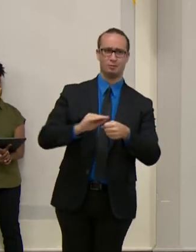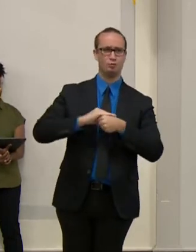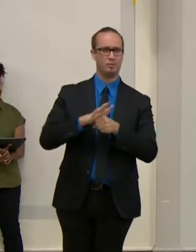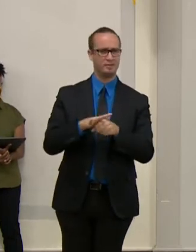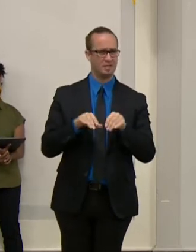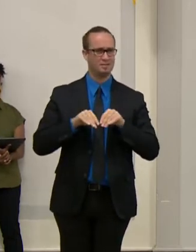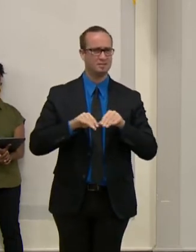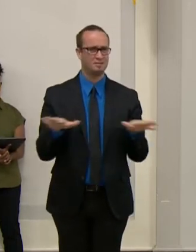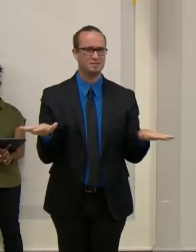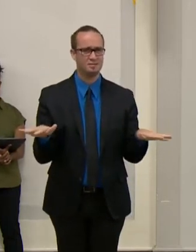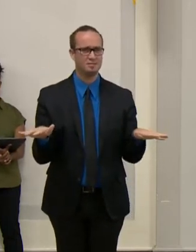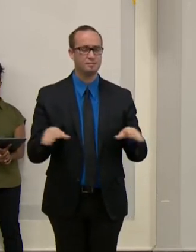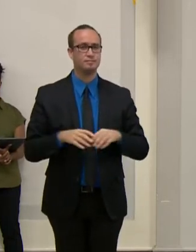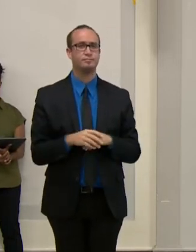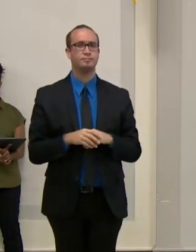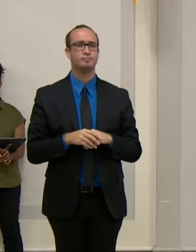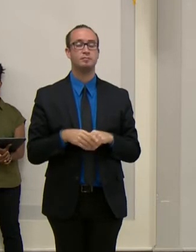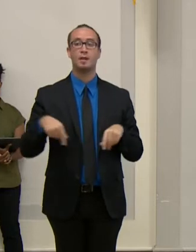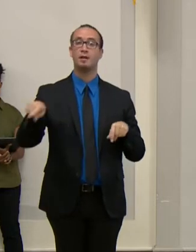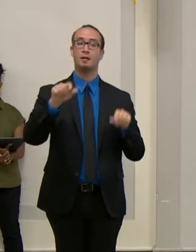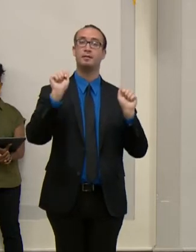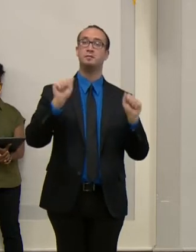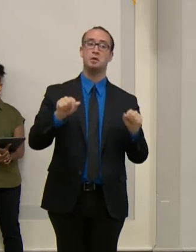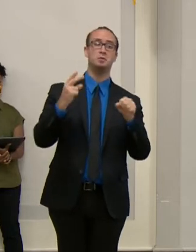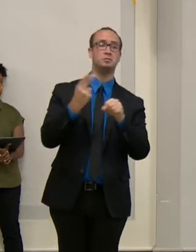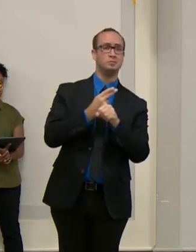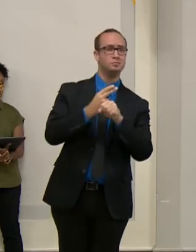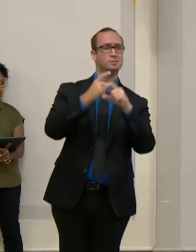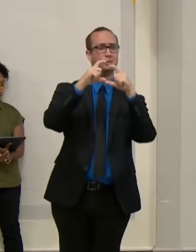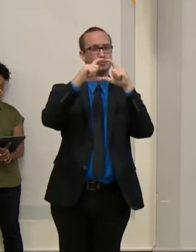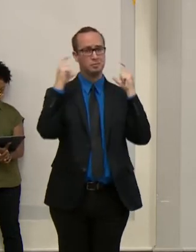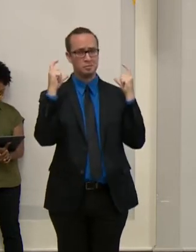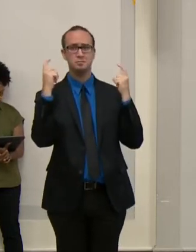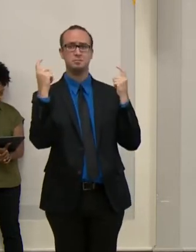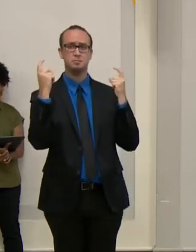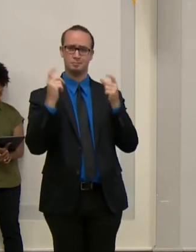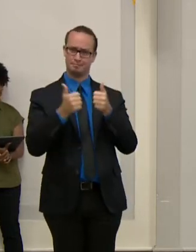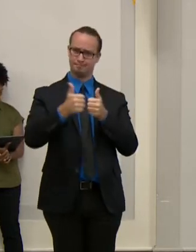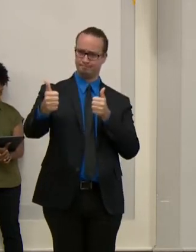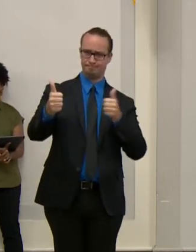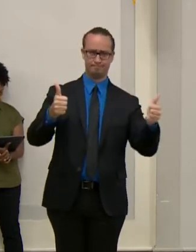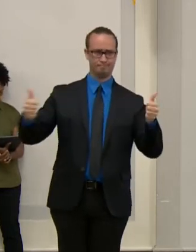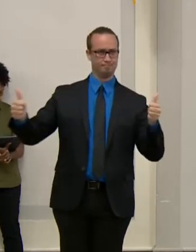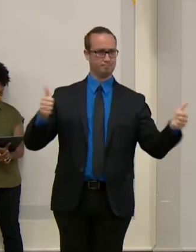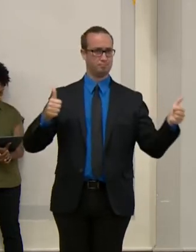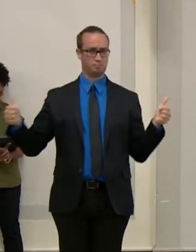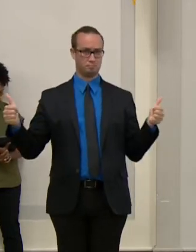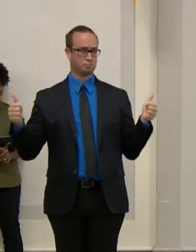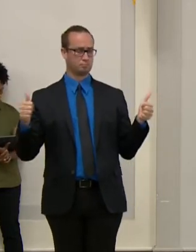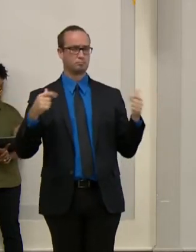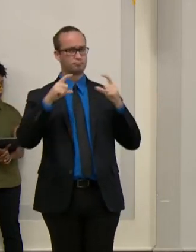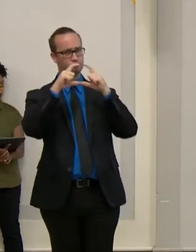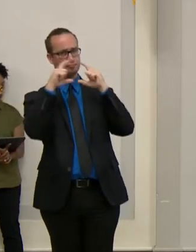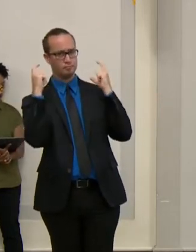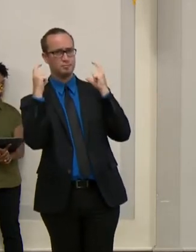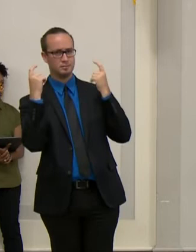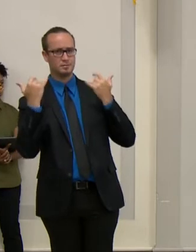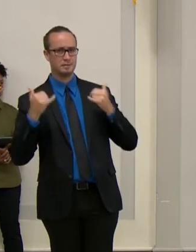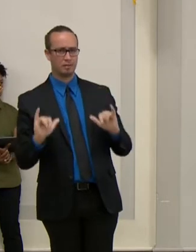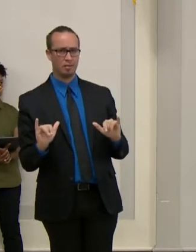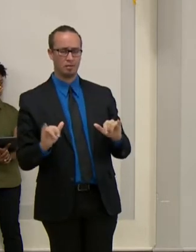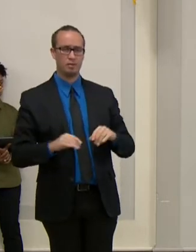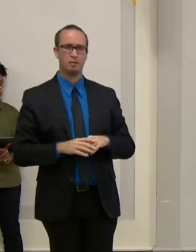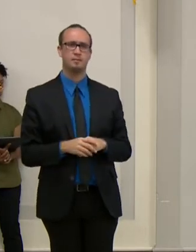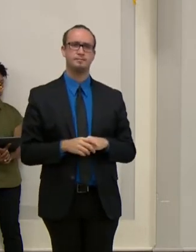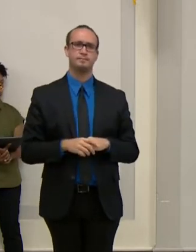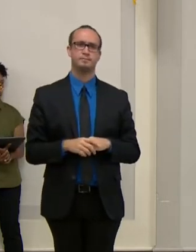wearing a mask in public when you're unable to socially distance. Social distancing is setting with other people. Now